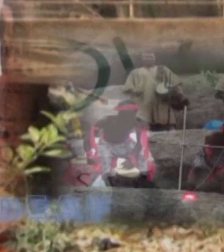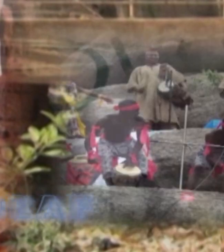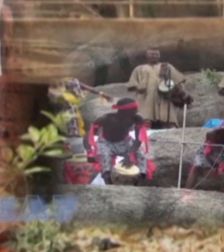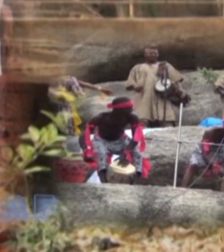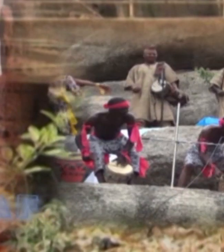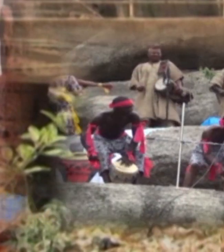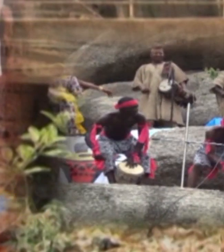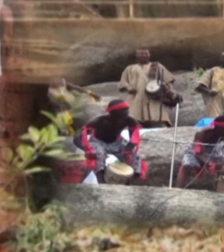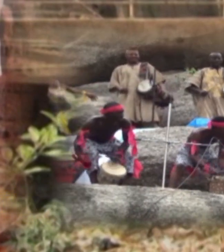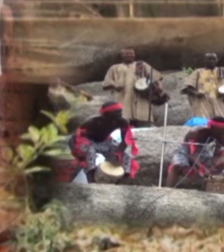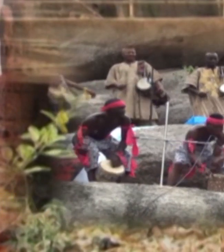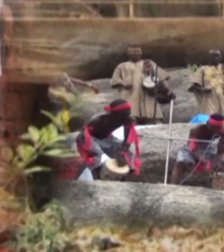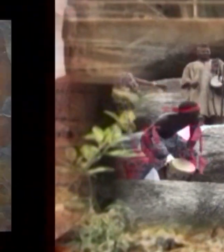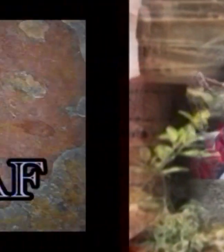Good night. Good night.